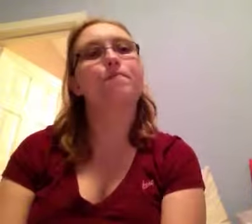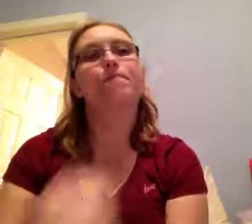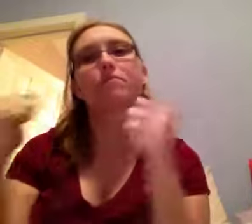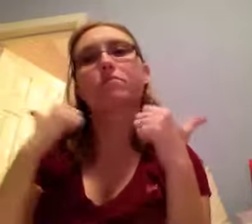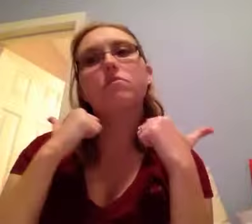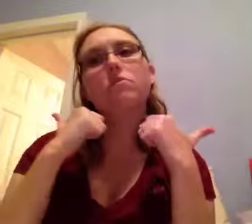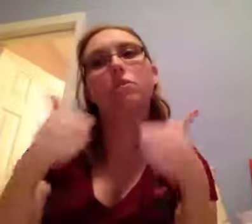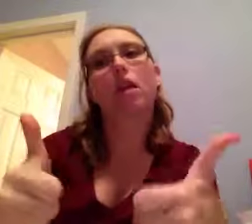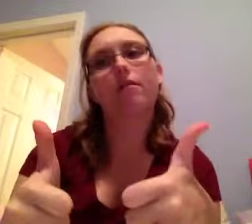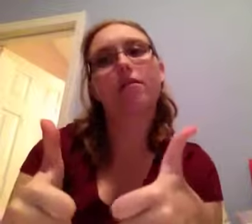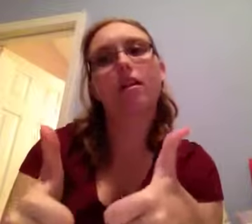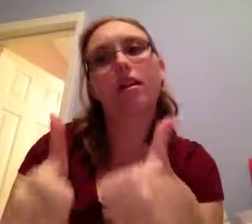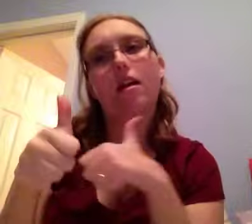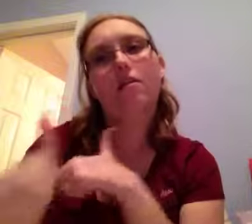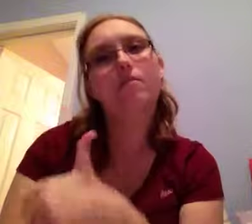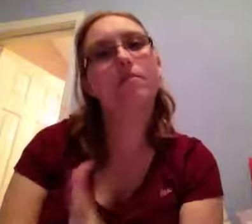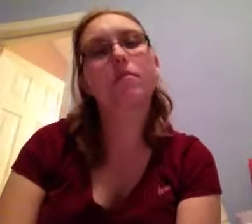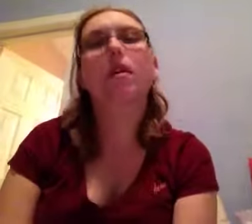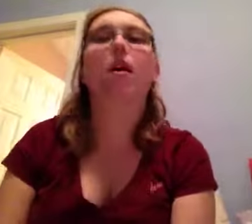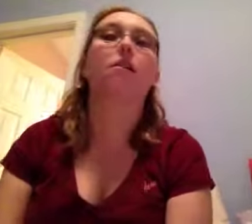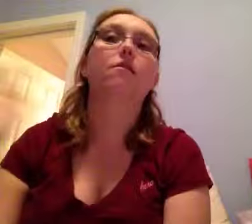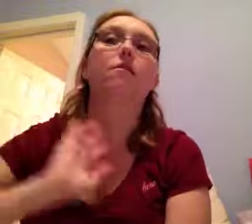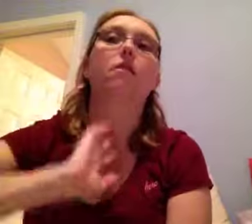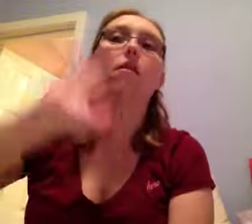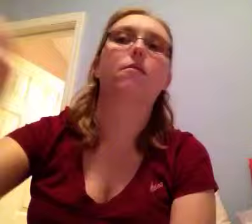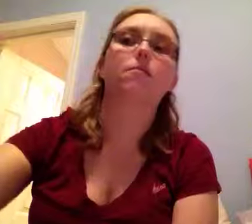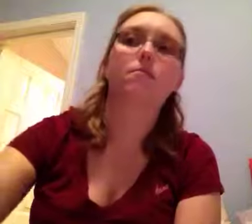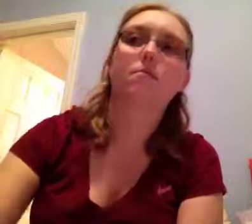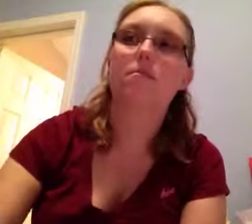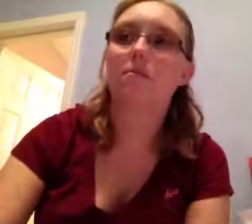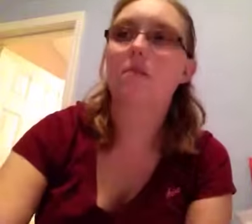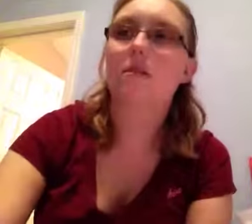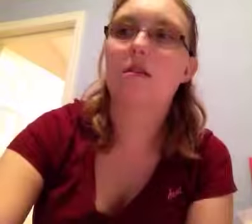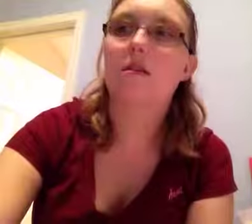So, have a great day. And farewell.-bye.-bye. Bye Bye you.